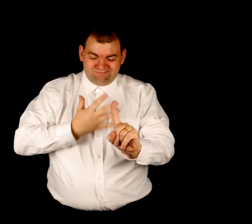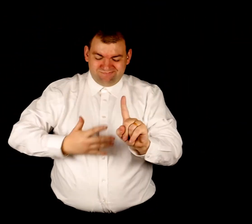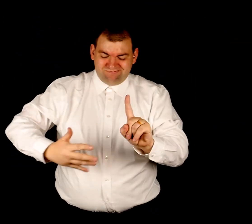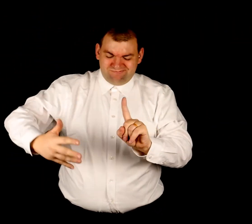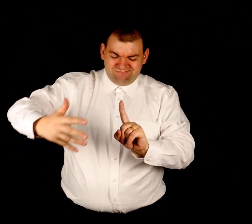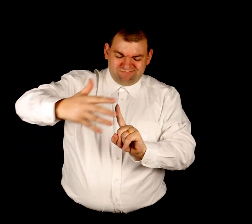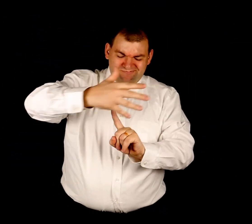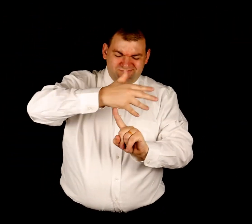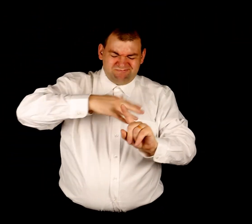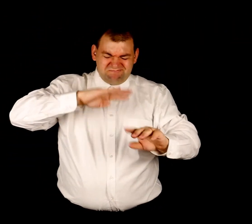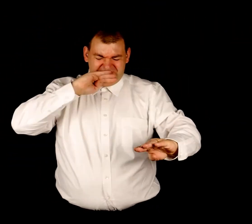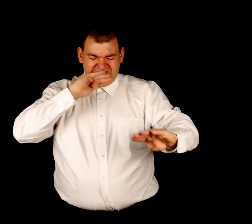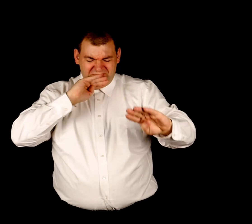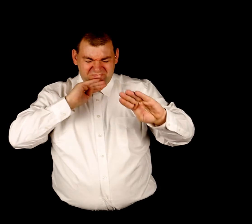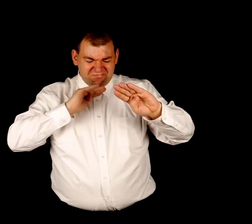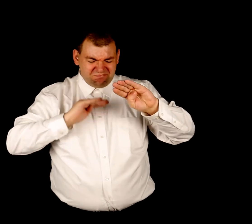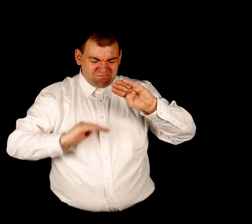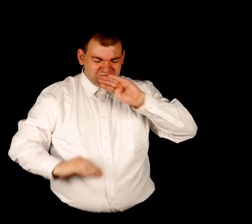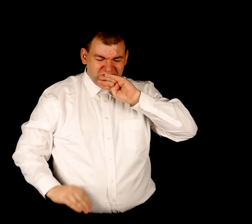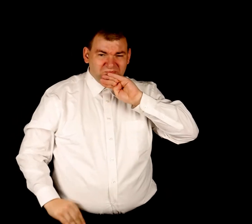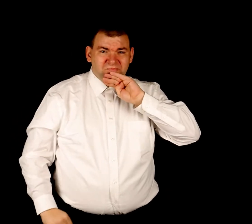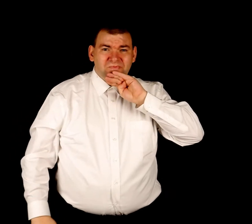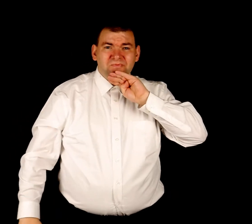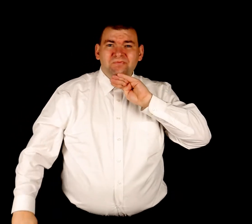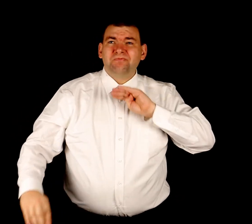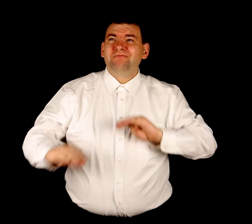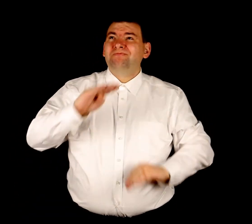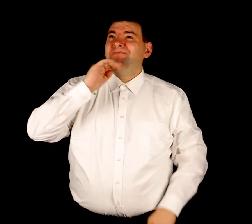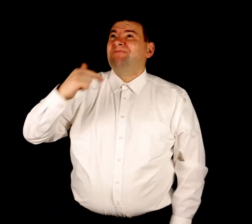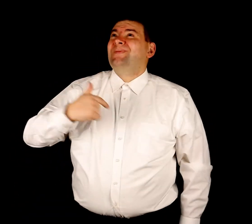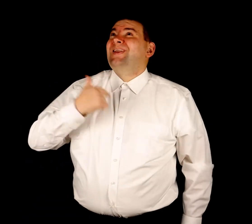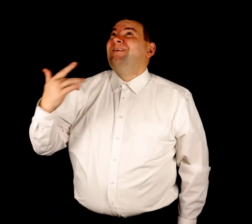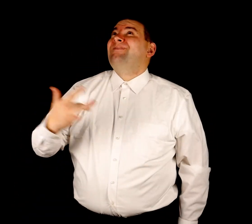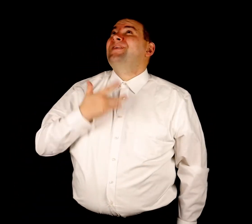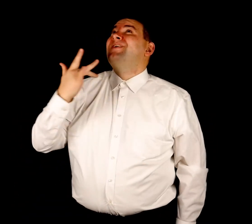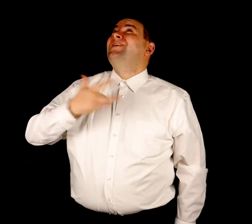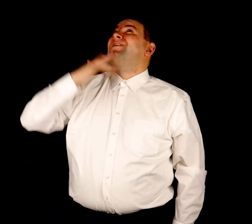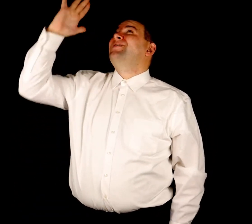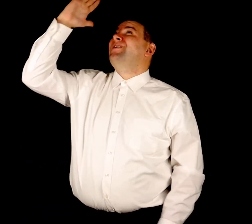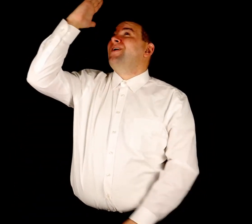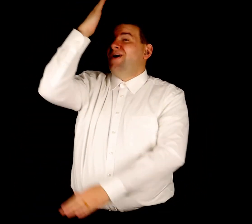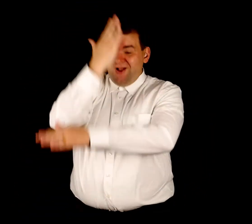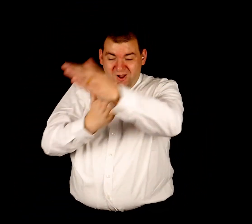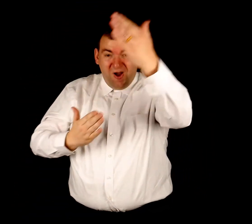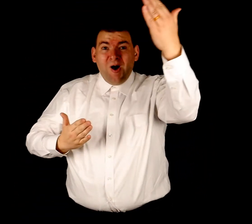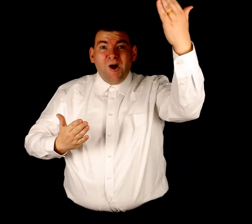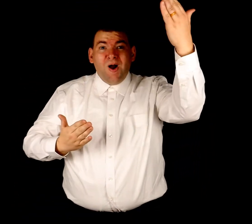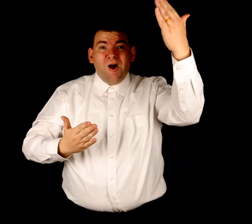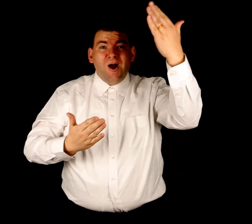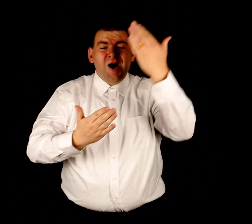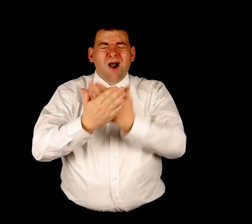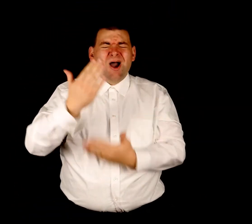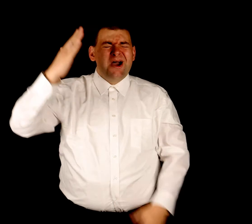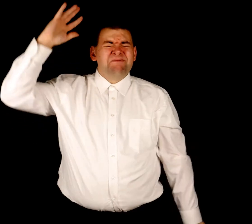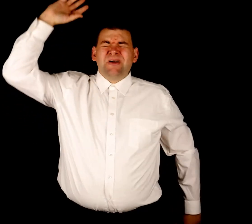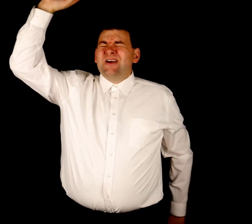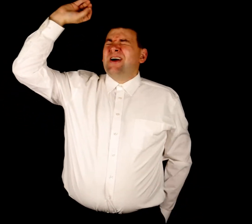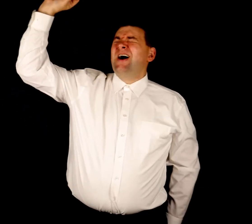me blow I feel your arms